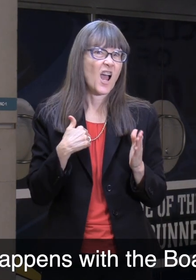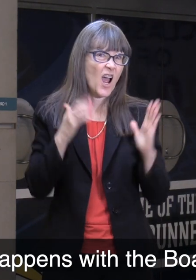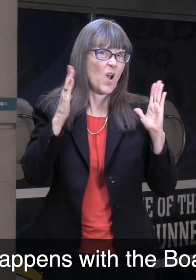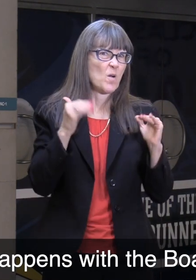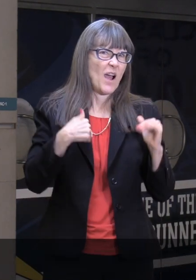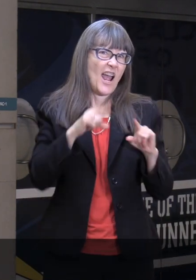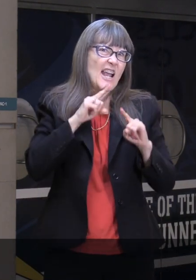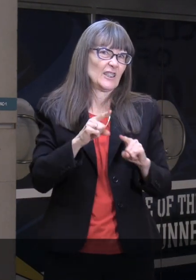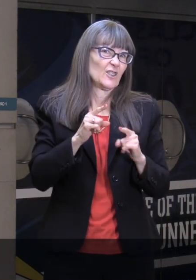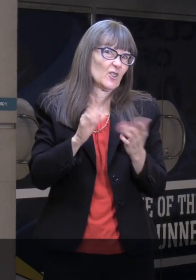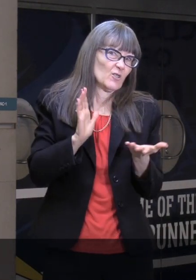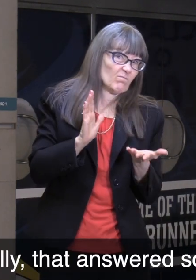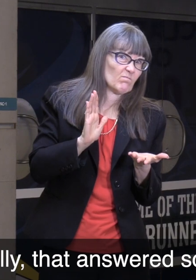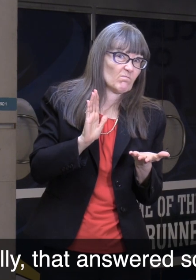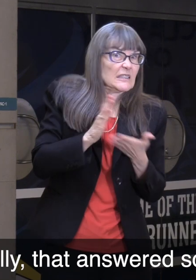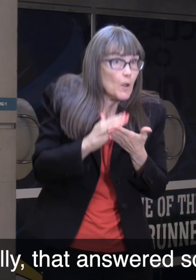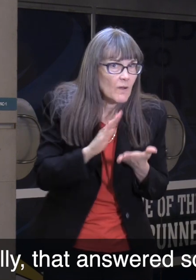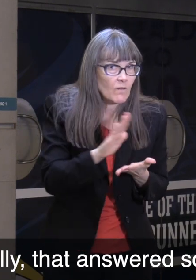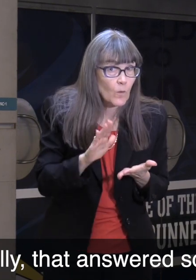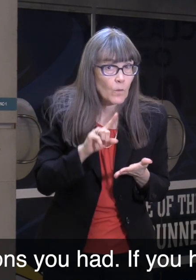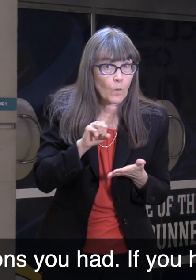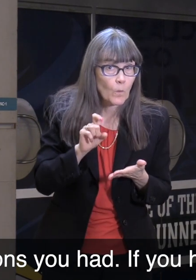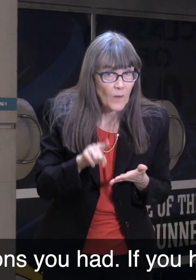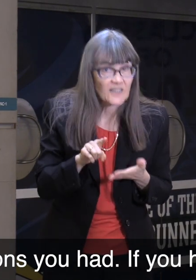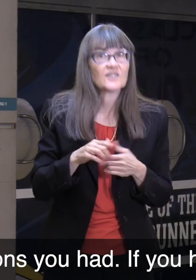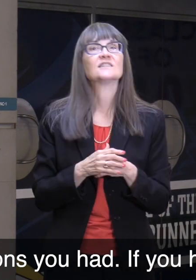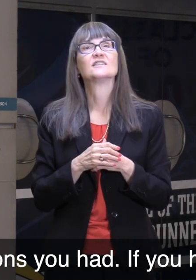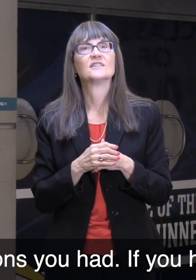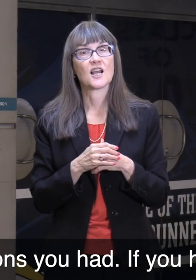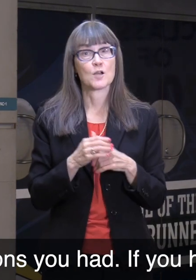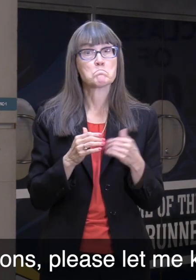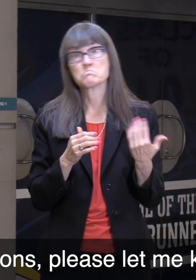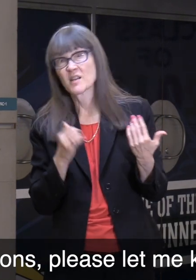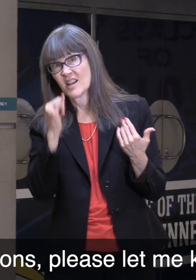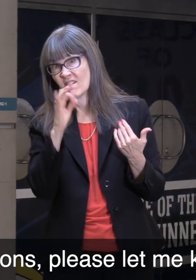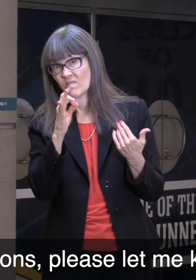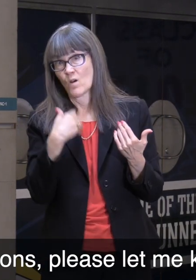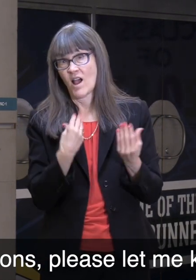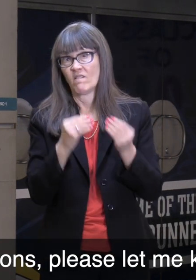Directors. Hopefully that answered some of the questions you had. If you have more questions, please let me know.